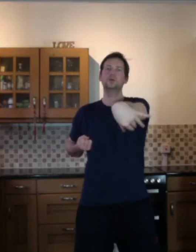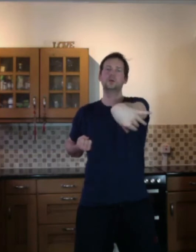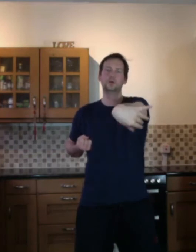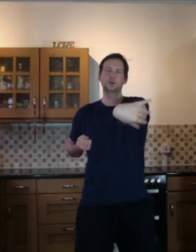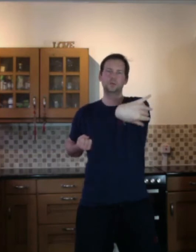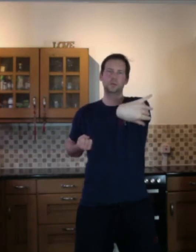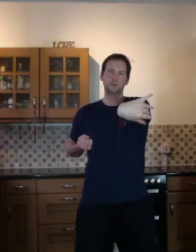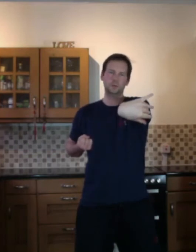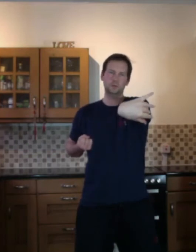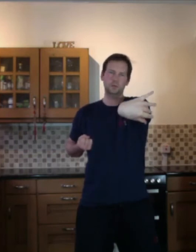three quarters.